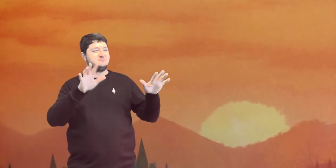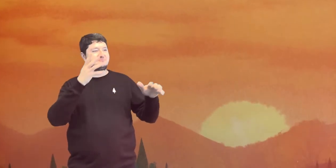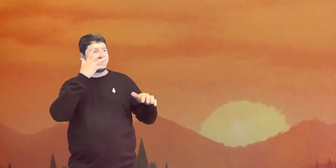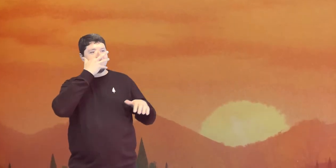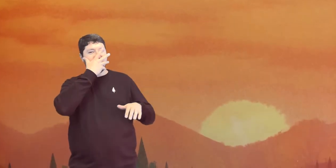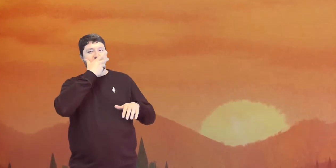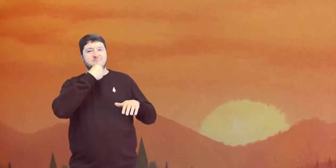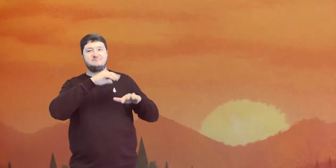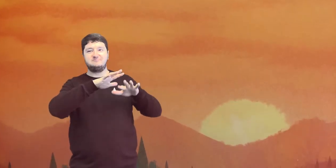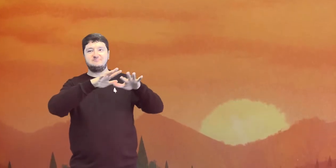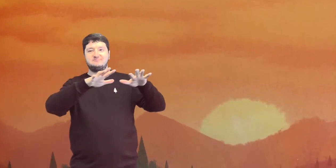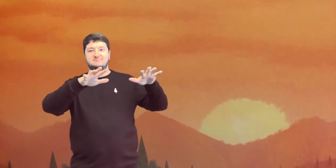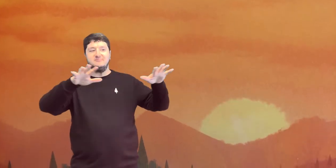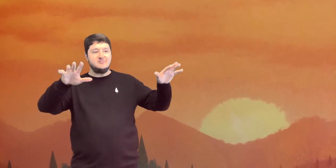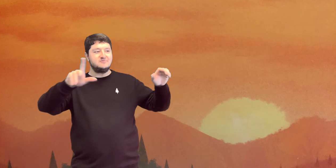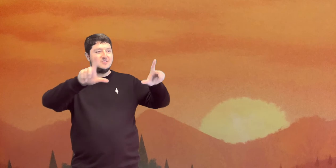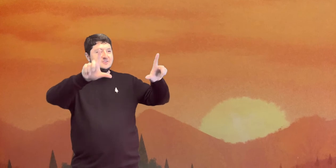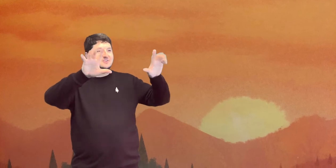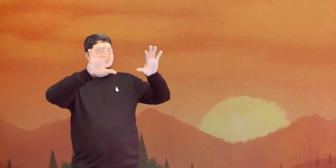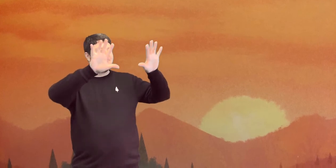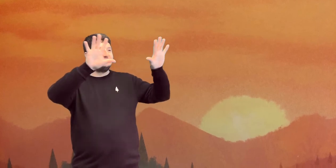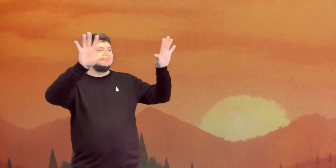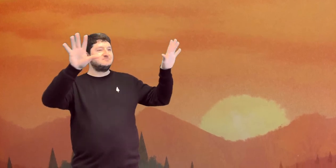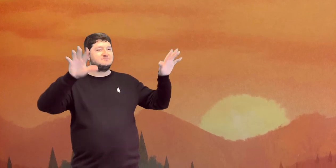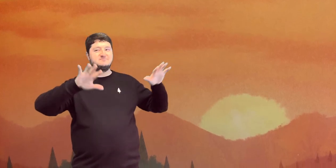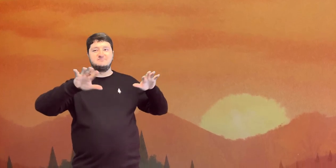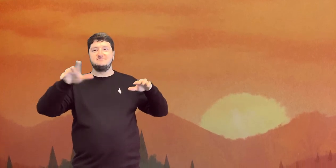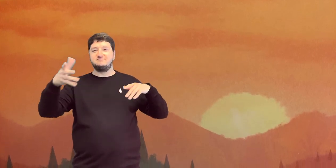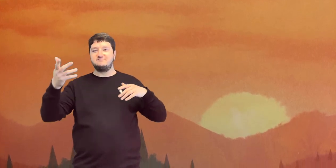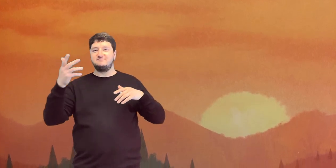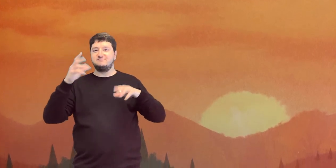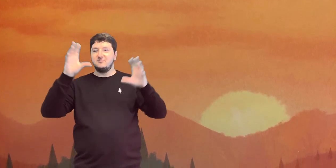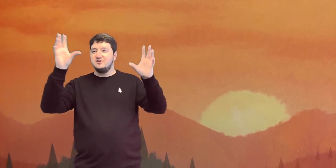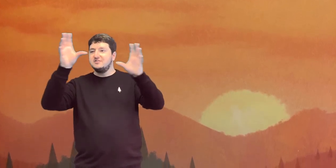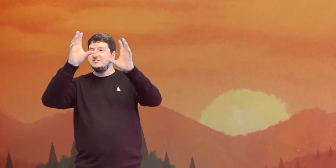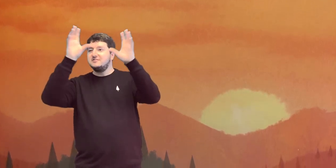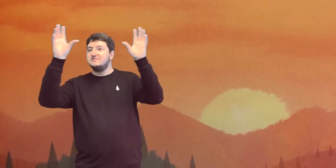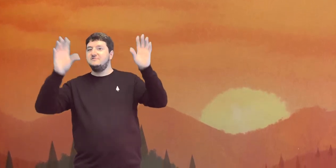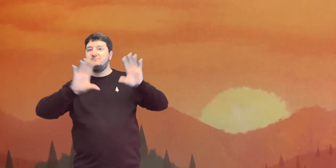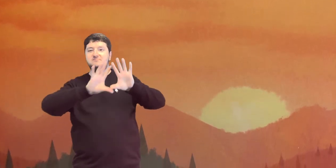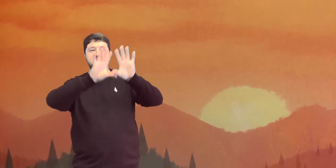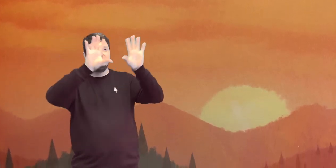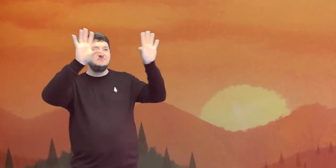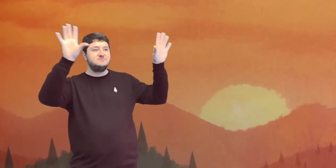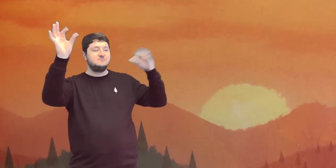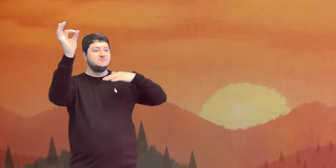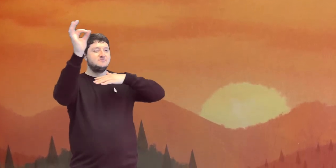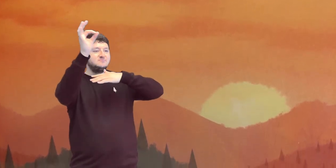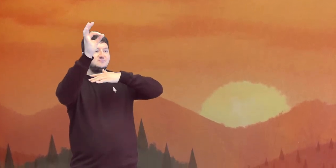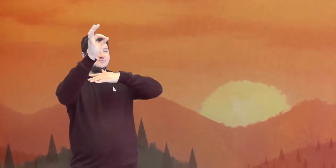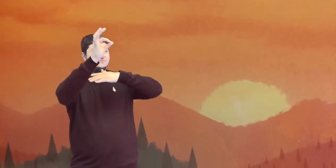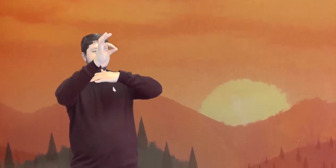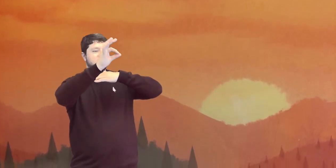I noticed the stillness I The view The sky The clouds